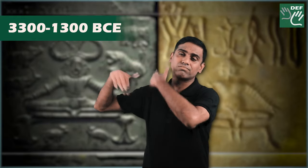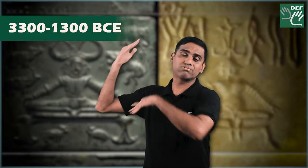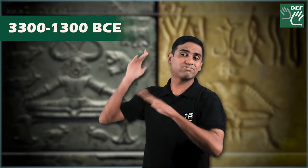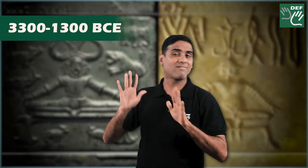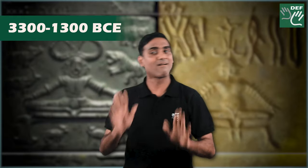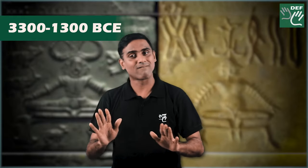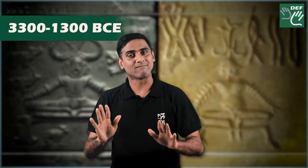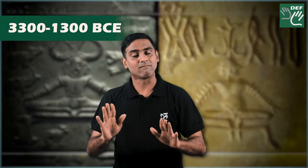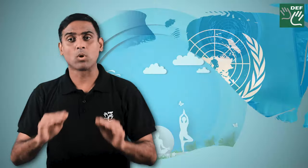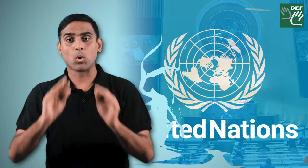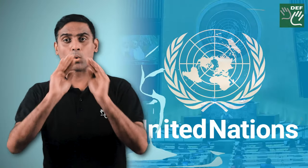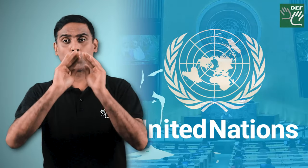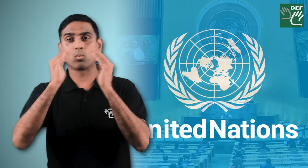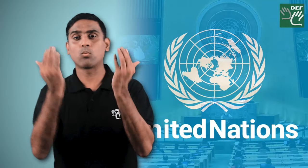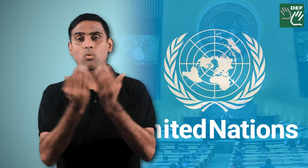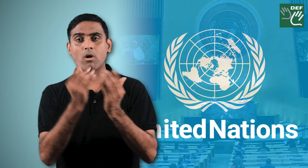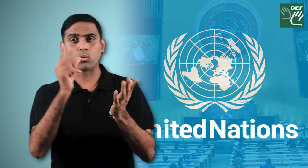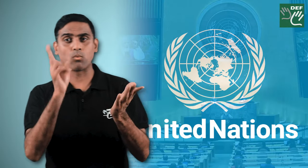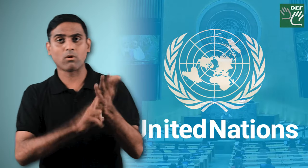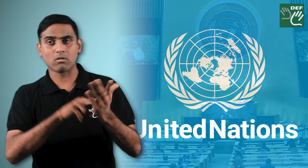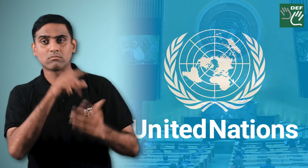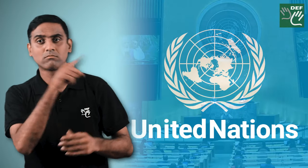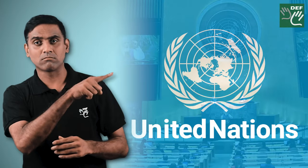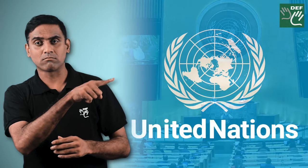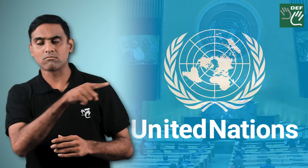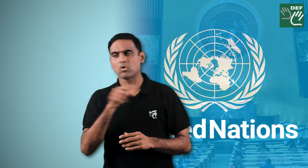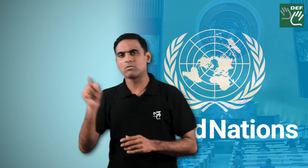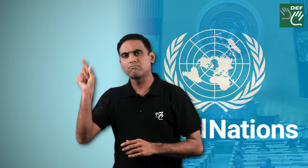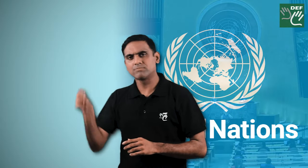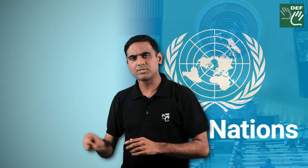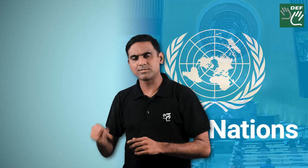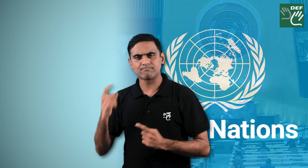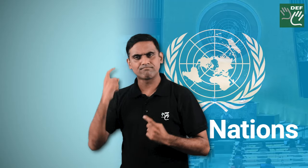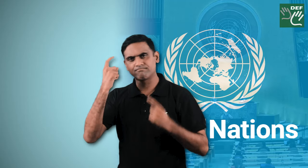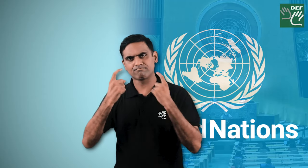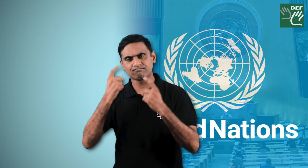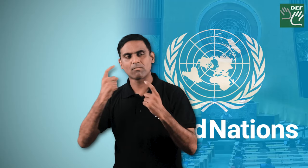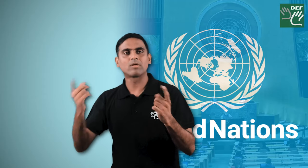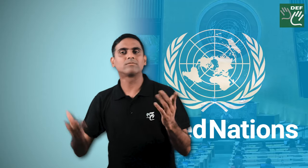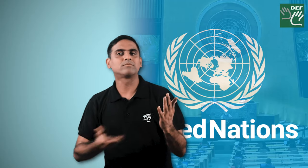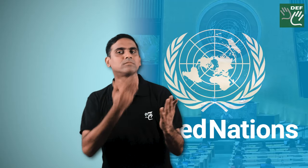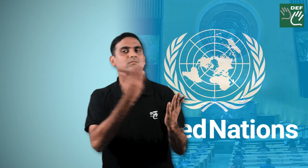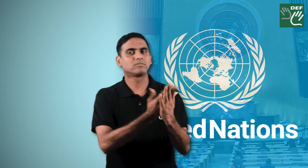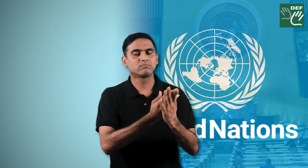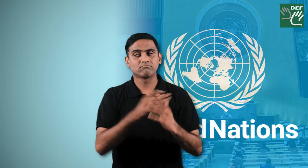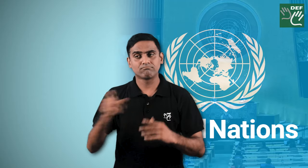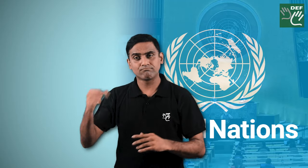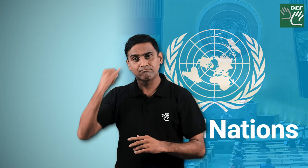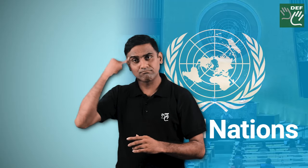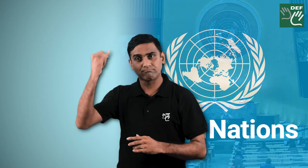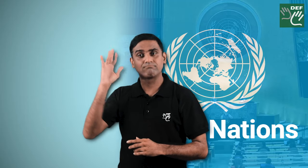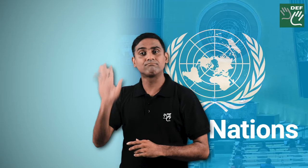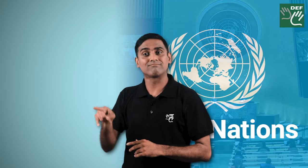to 3300 to 1300 bce international yoga day was proposed to the un by